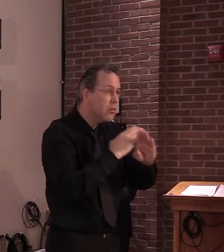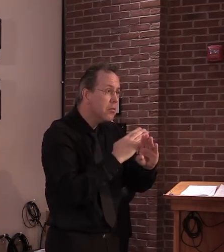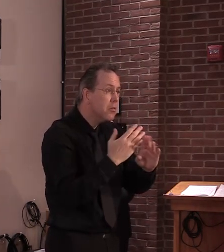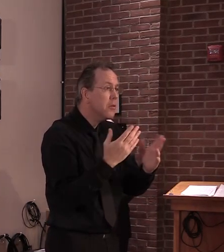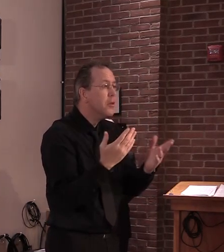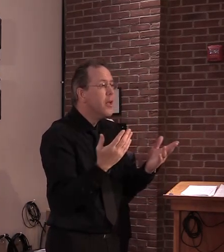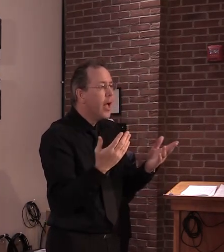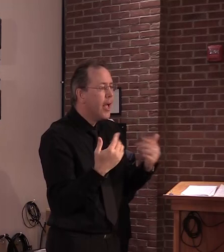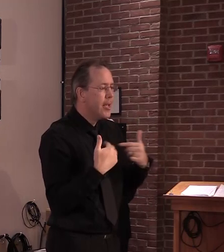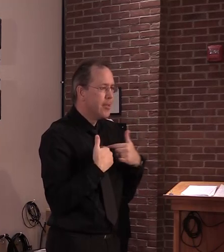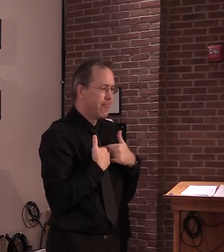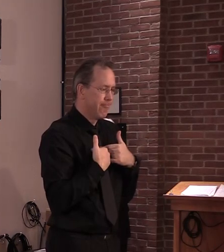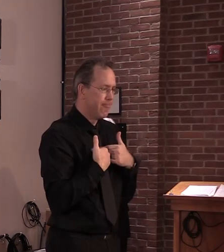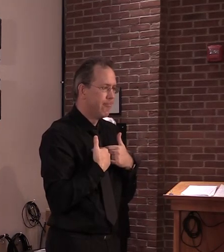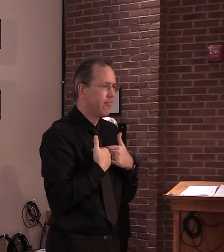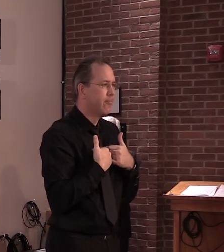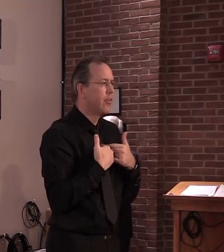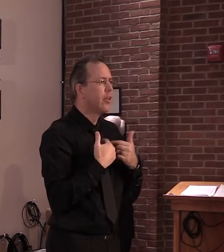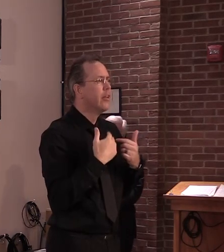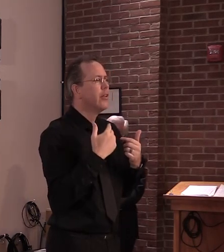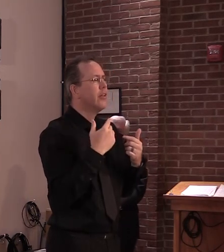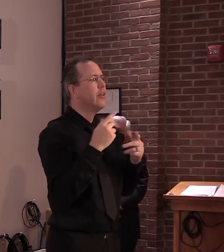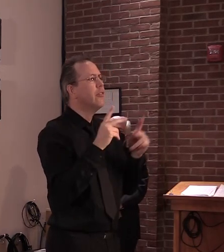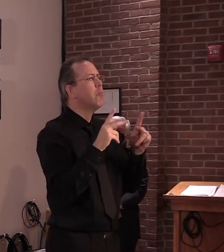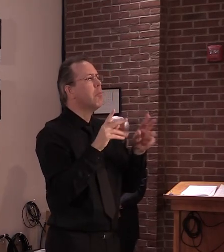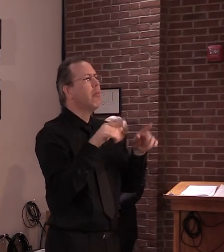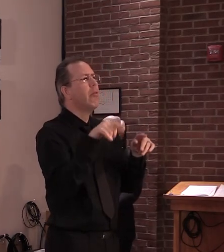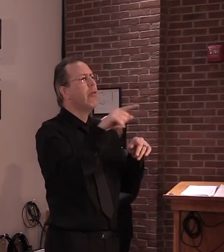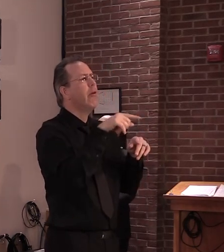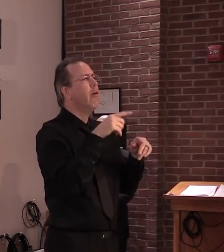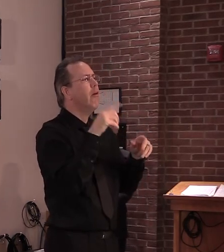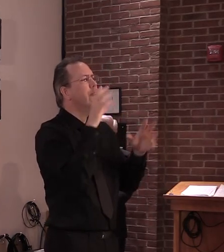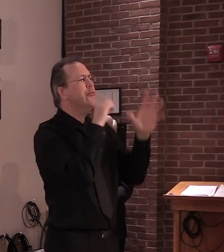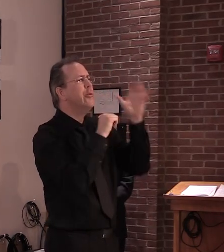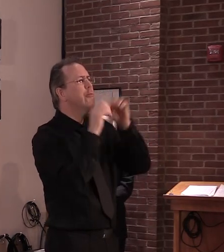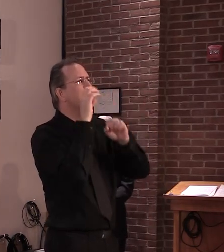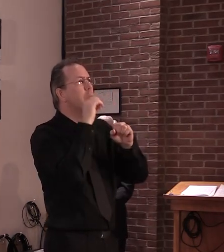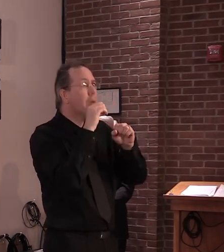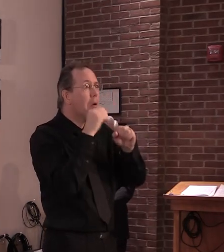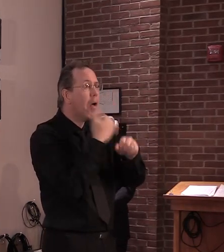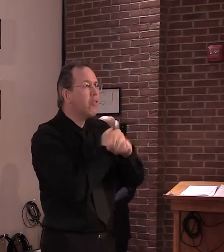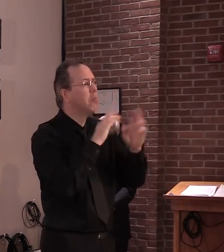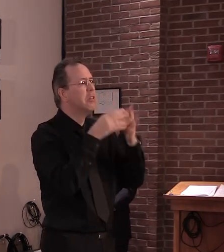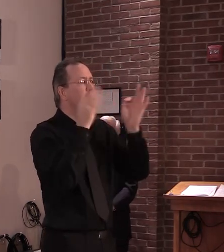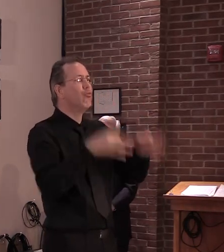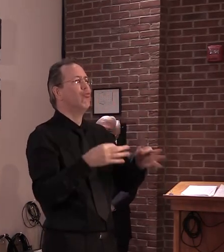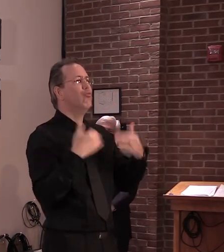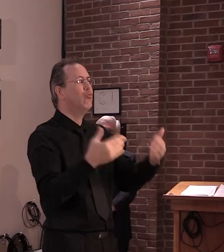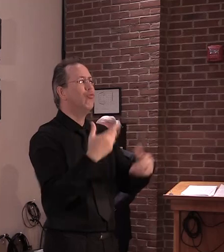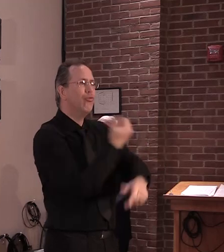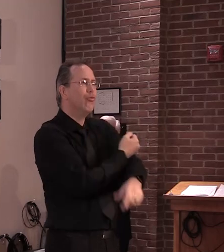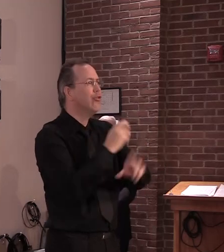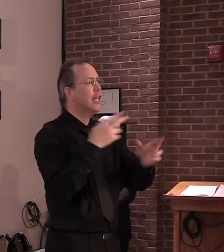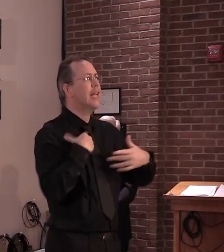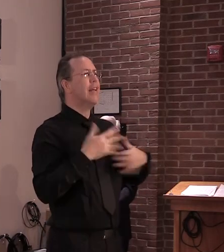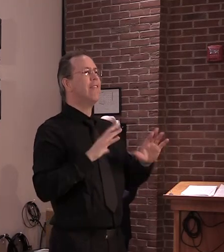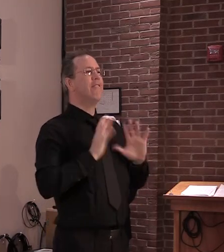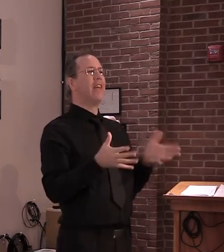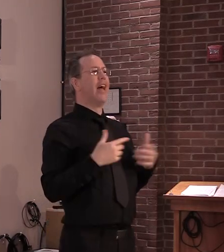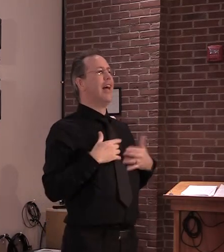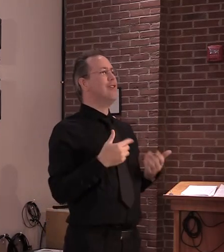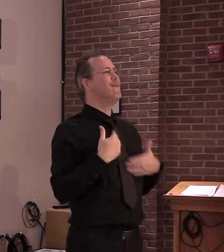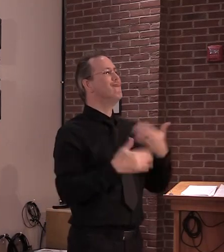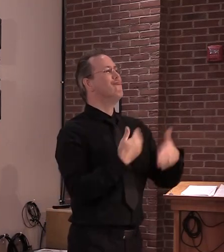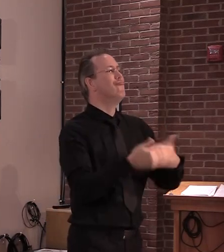other times just having a false sense of hope that that vaccine would be readily available. And vaccines go through